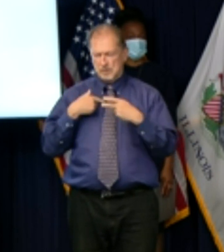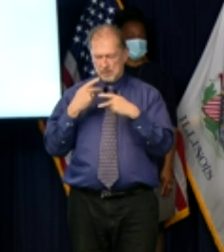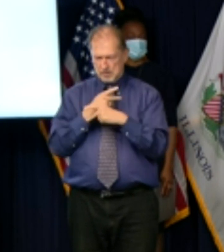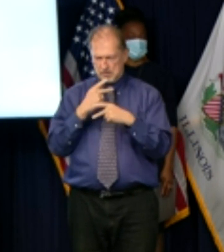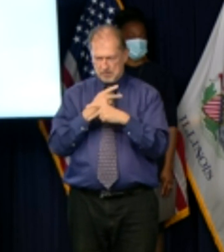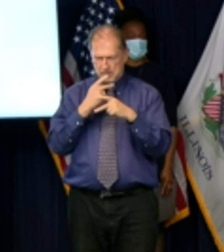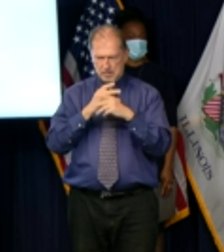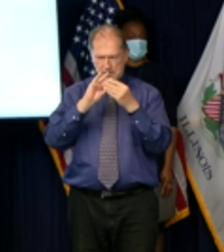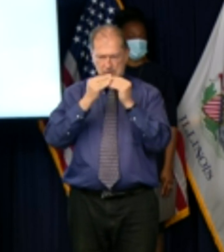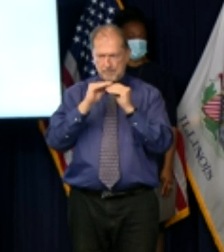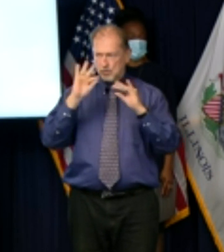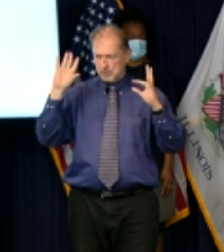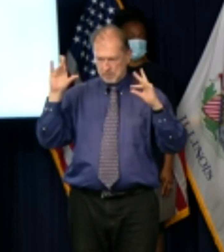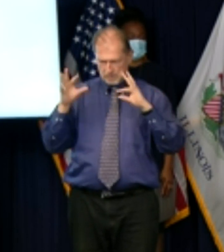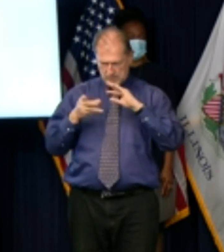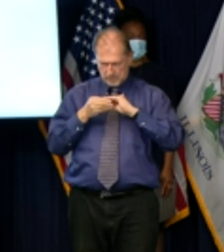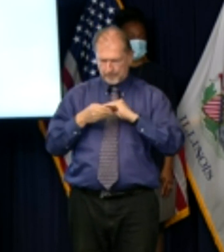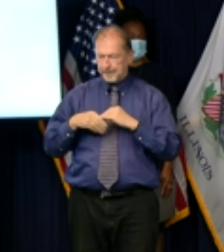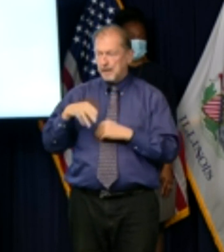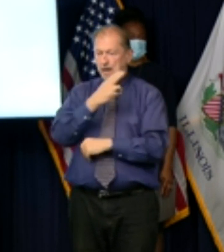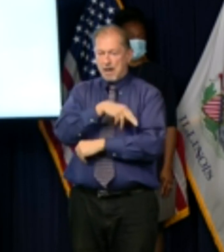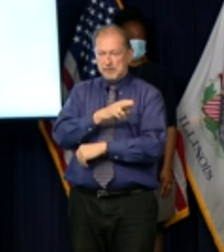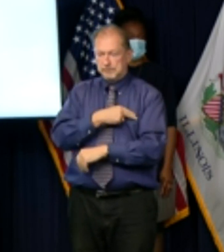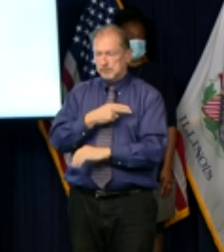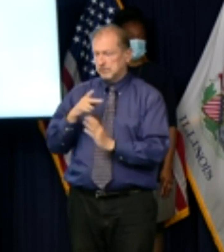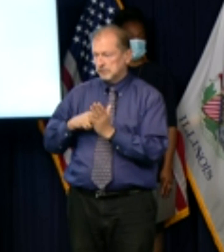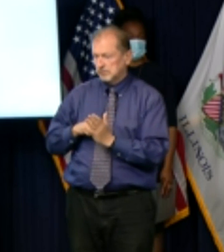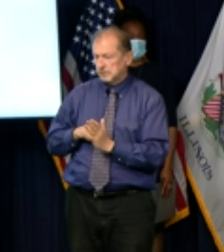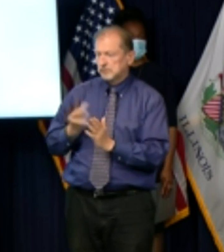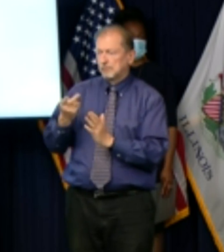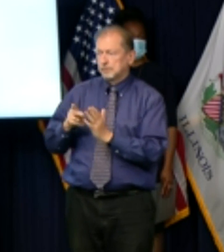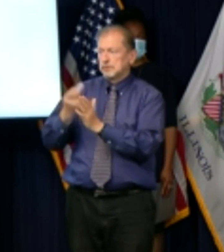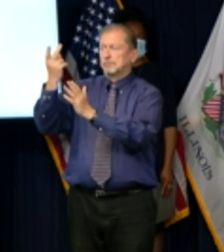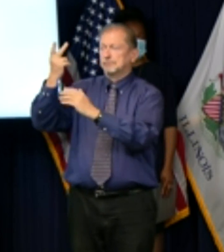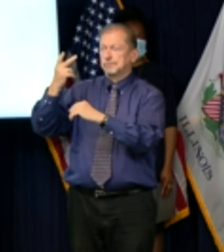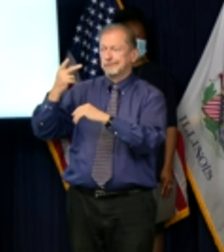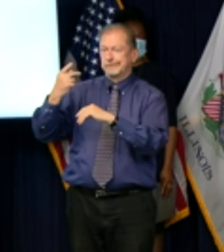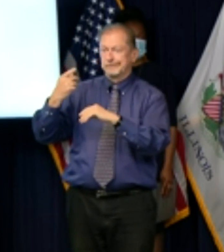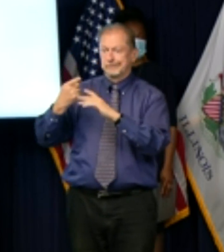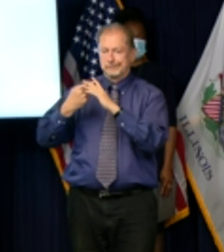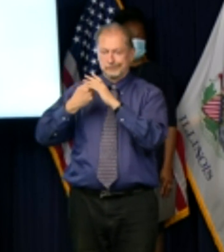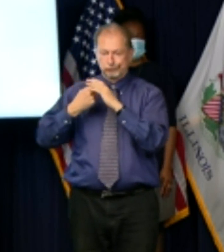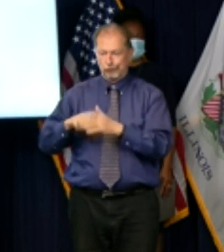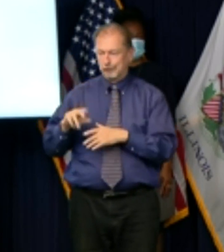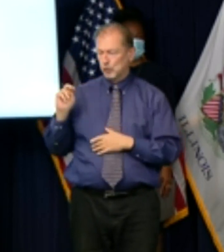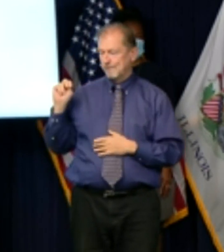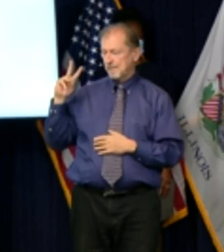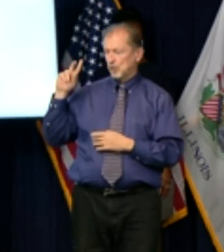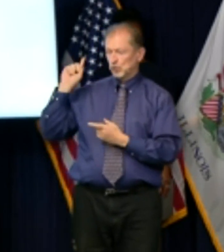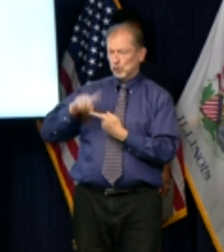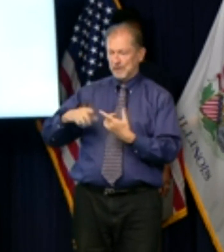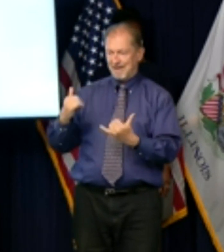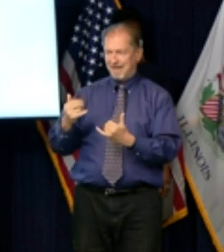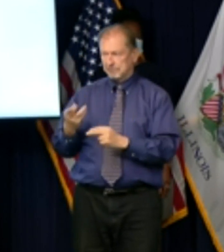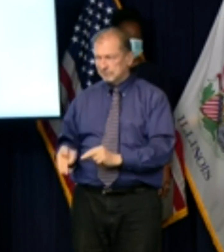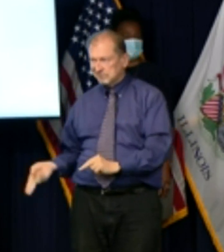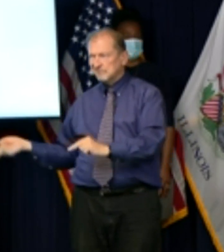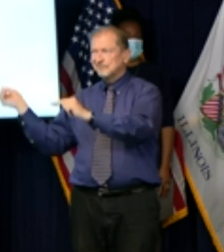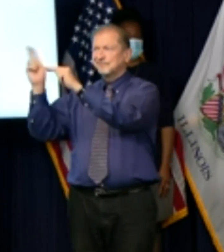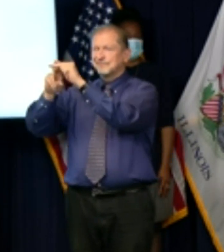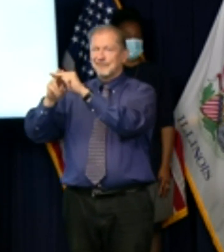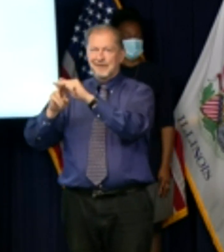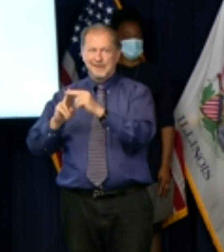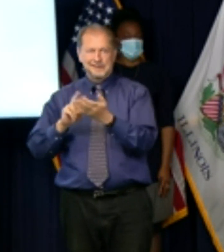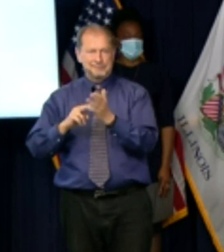hospitalizations nearly have doubled since the beginning of the month so that seems like maybe not you know